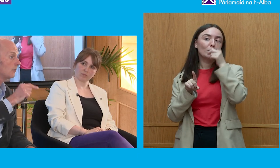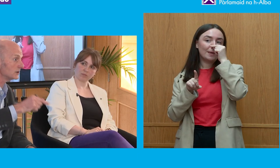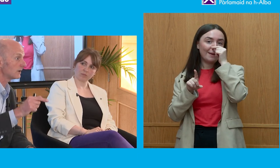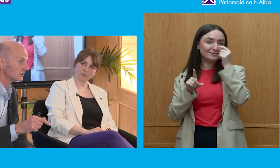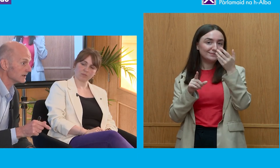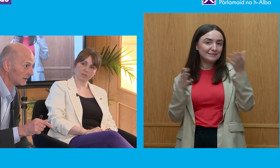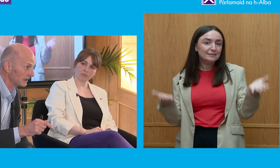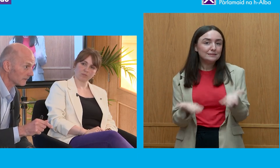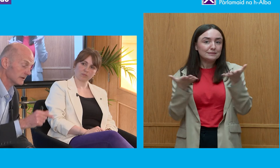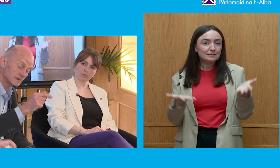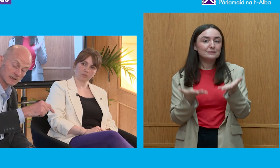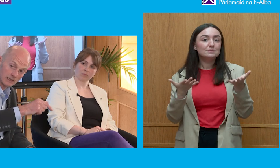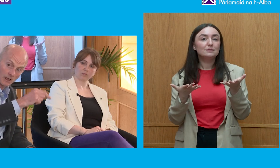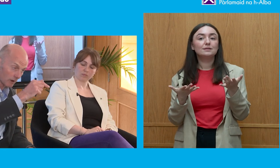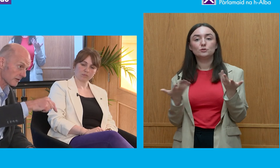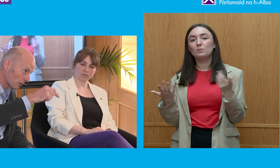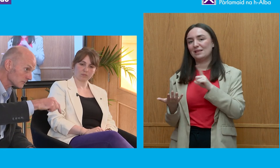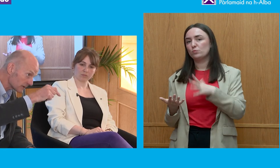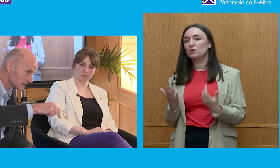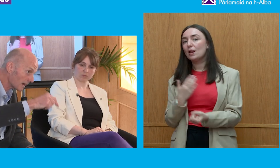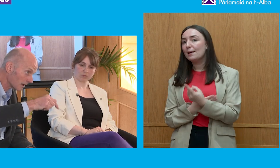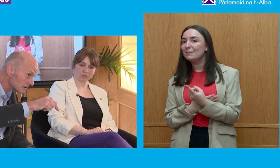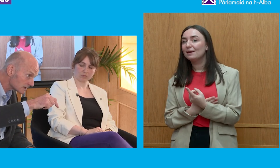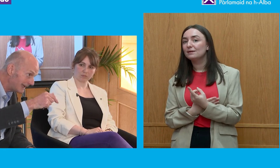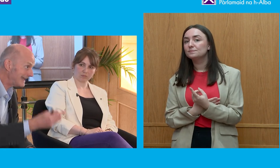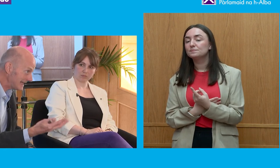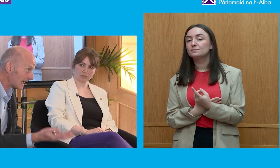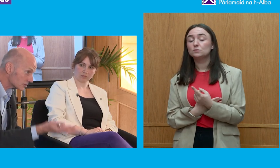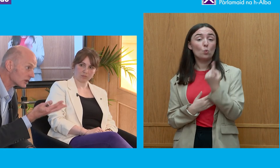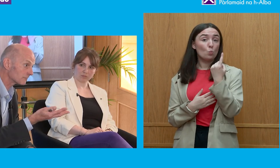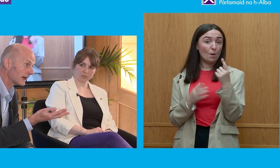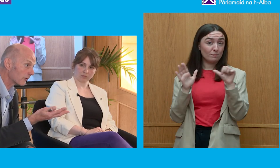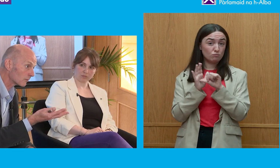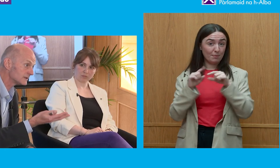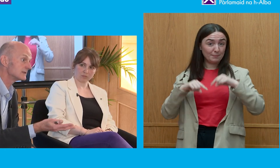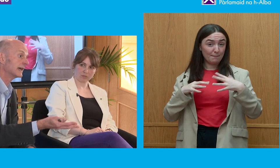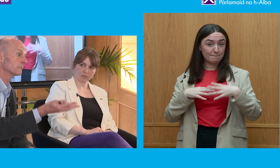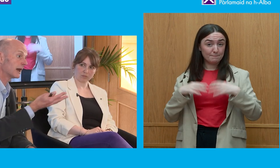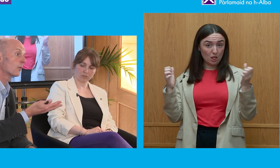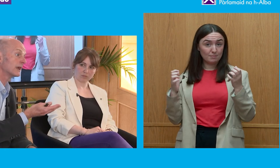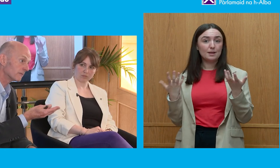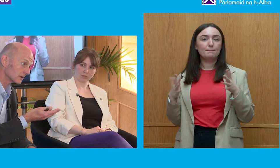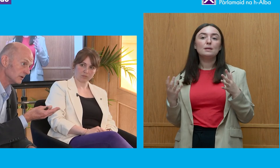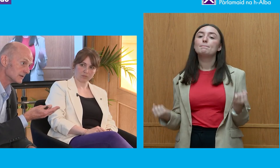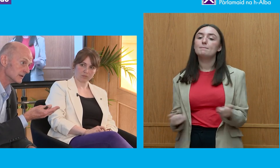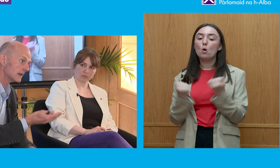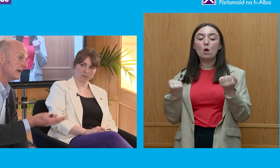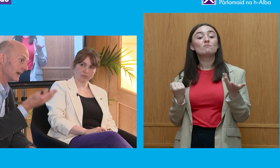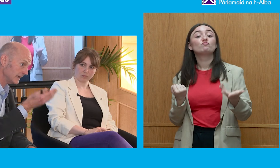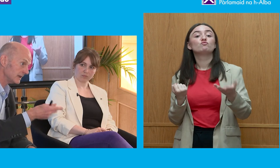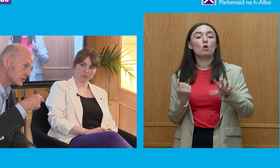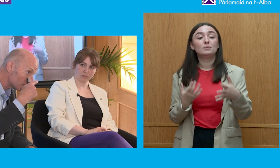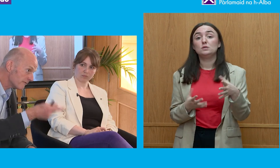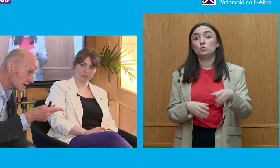that which why it doesn't happen enough and you see one of the problems with this parliament it has sucked power upwards it's taken power away from communities